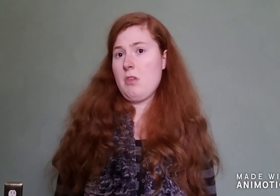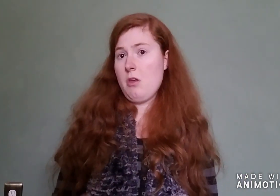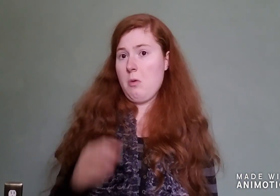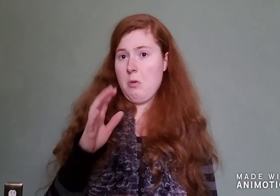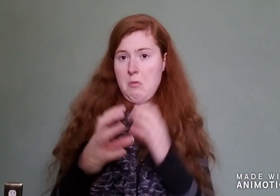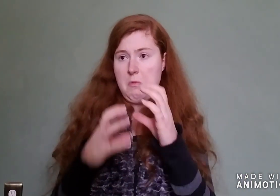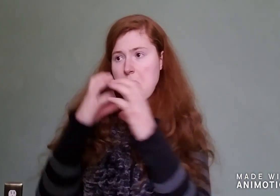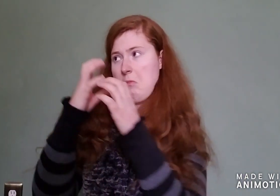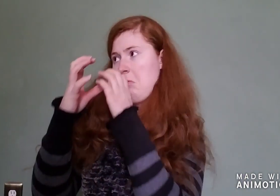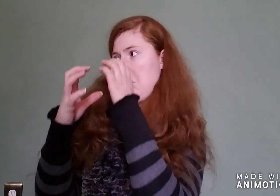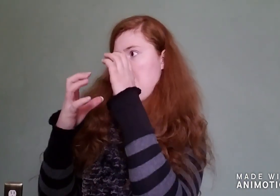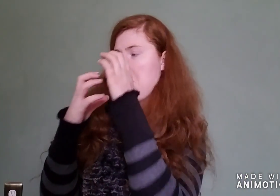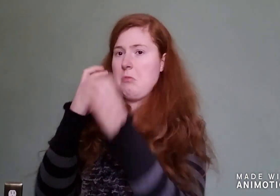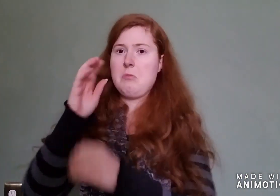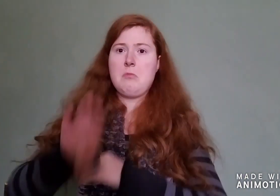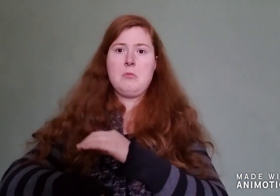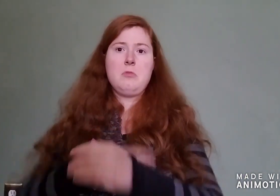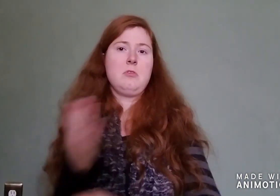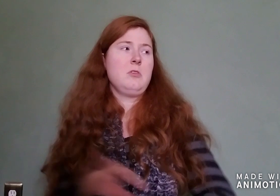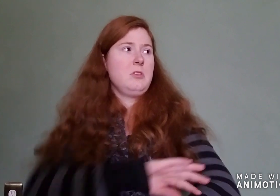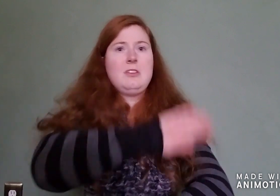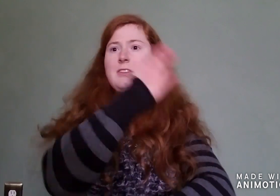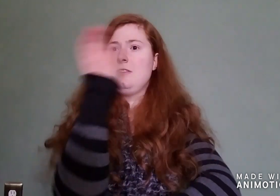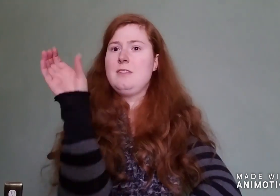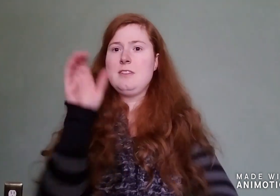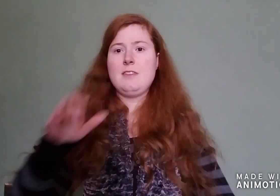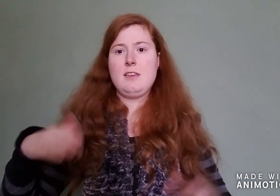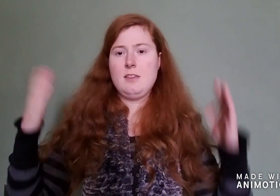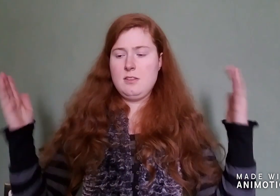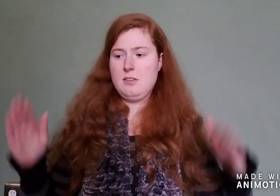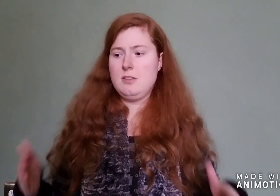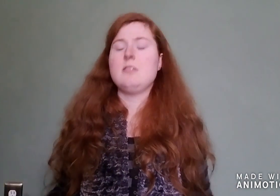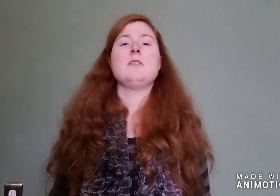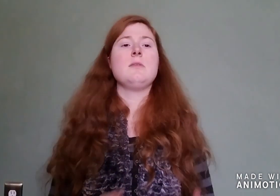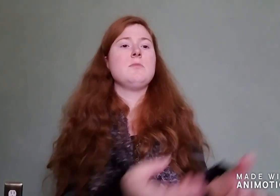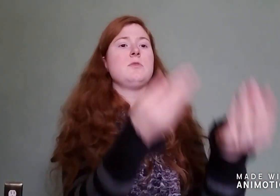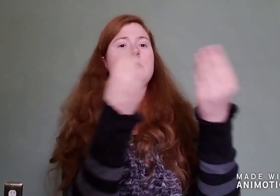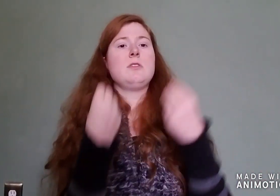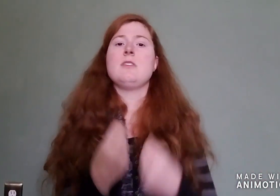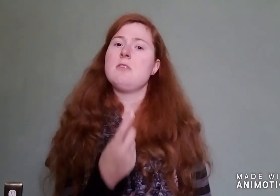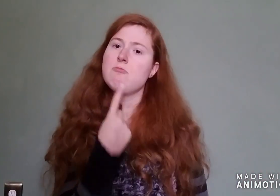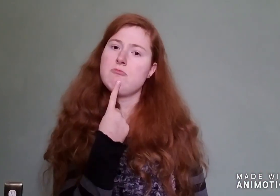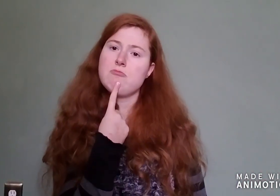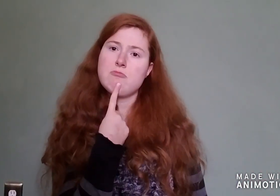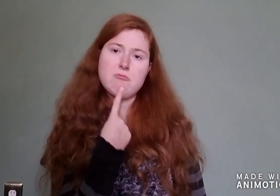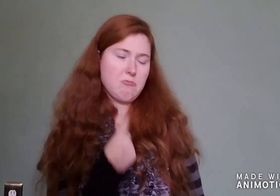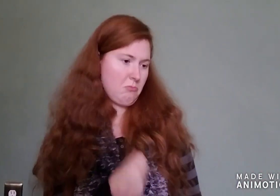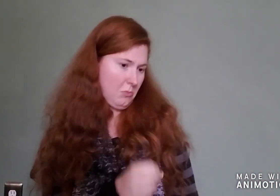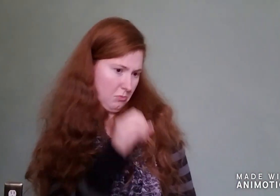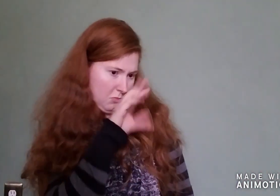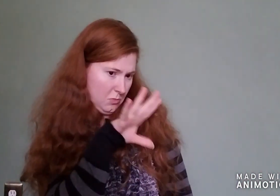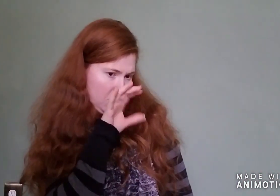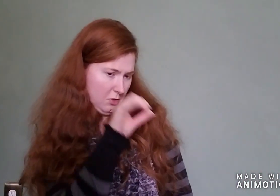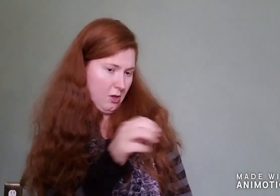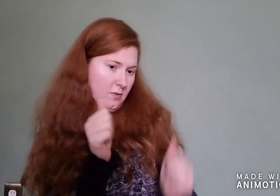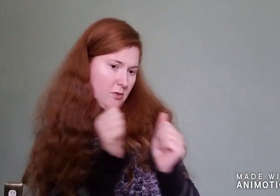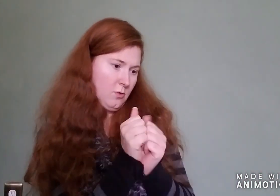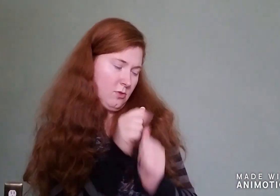one foggy Christmas Eve, Santa came to say, Rudolph with